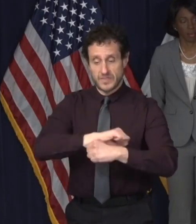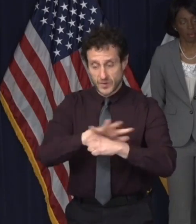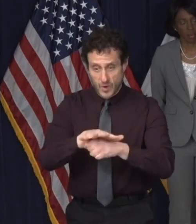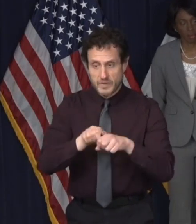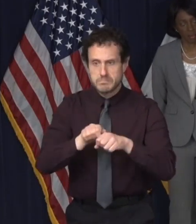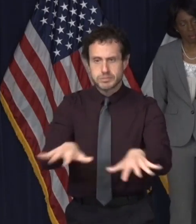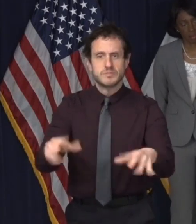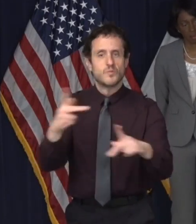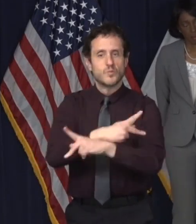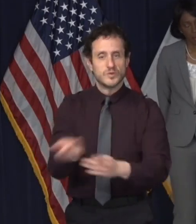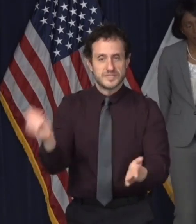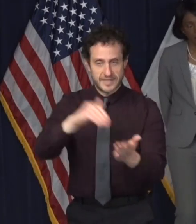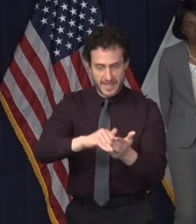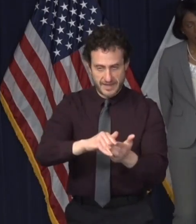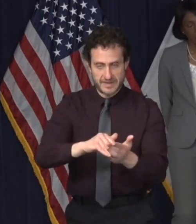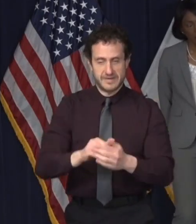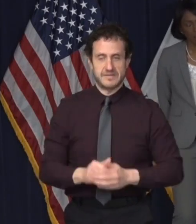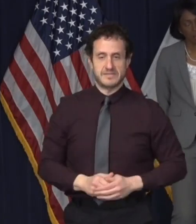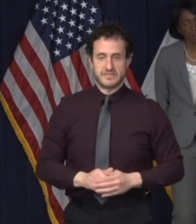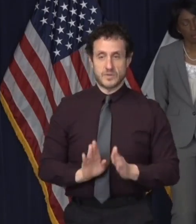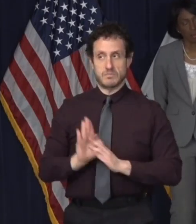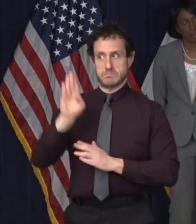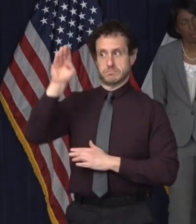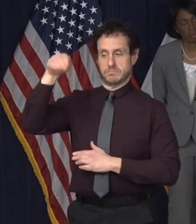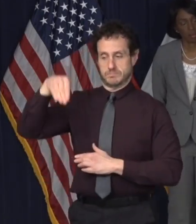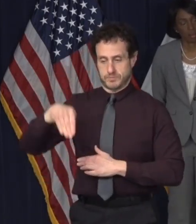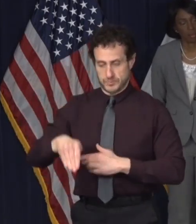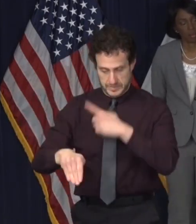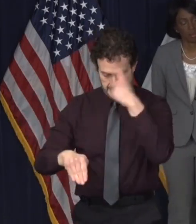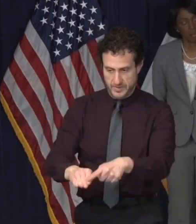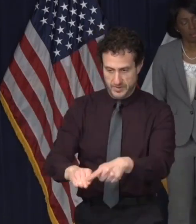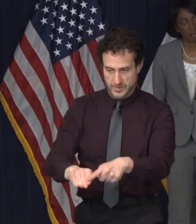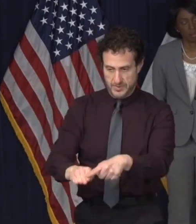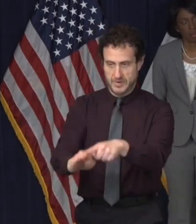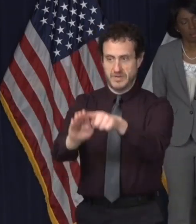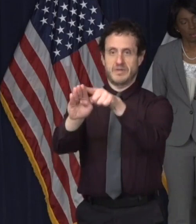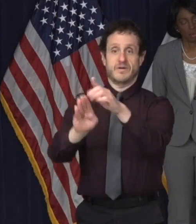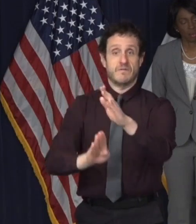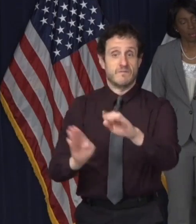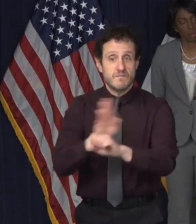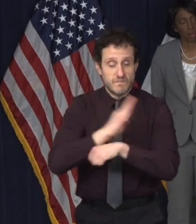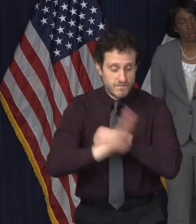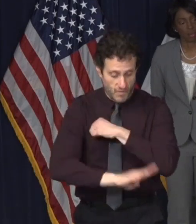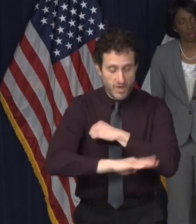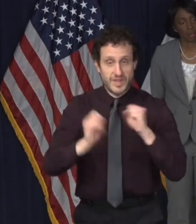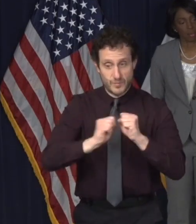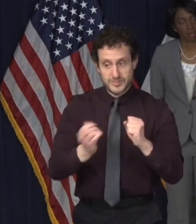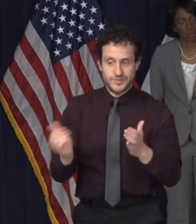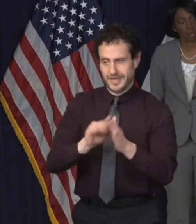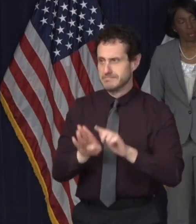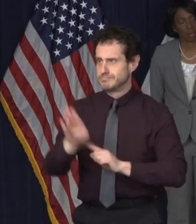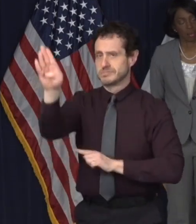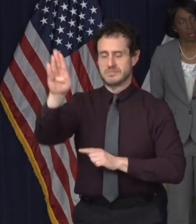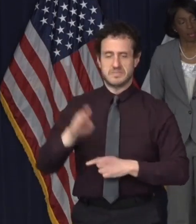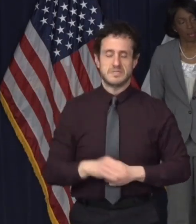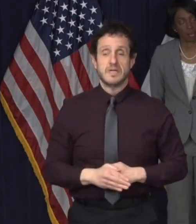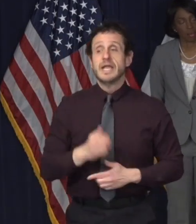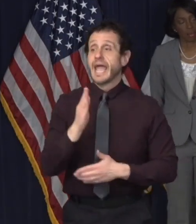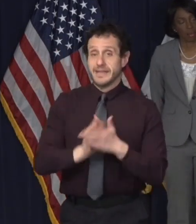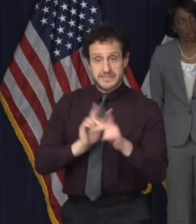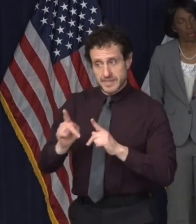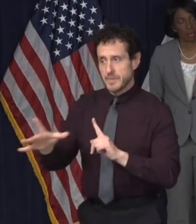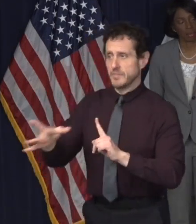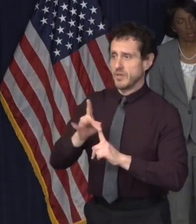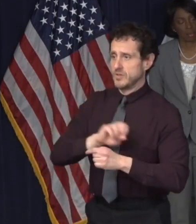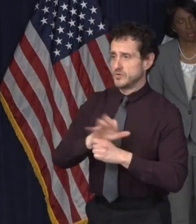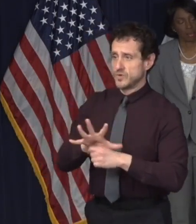is that there can be people who get infected but never show symptoms. Asymptomatic individuals can potentially cause a problem, because it would